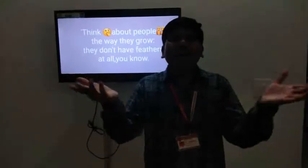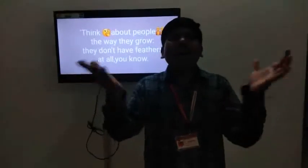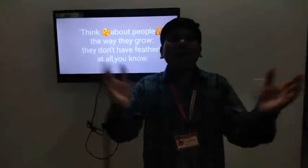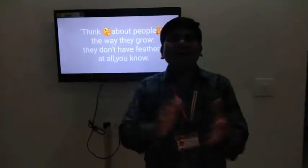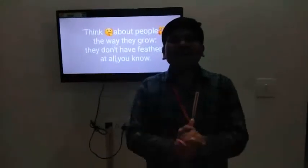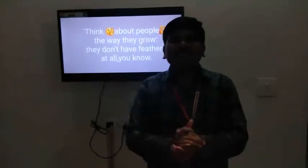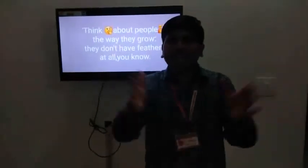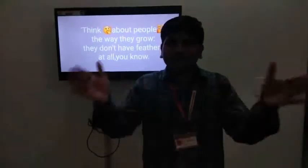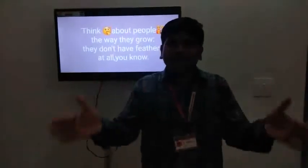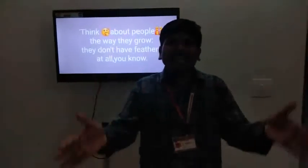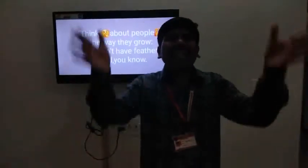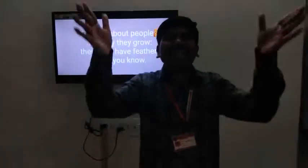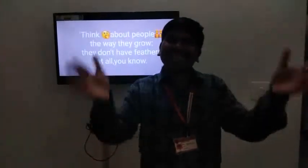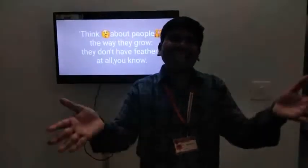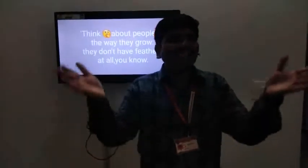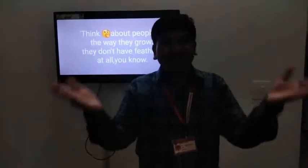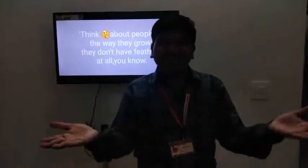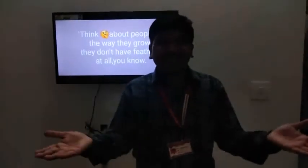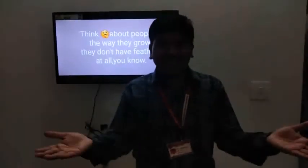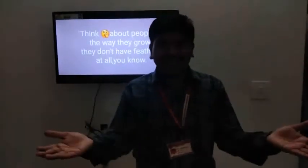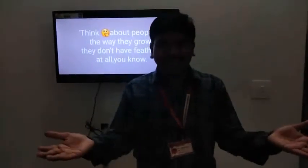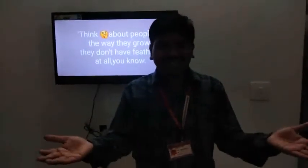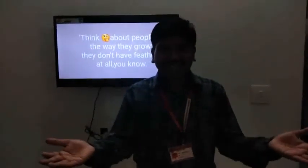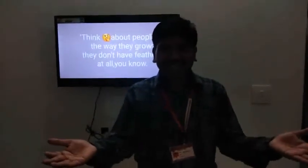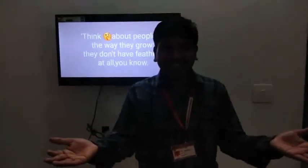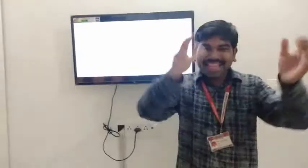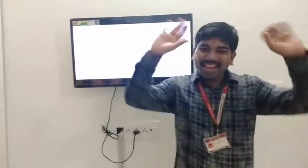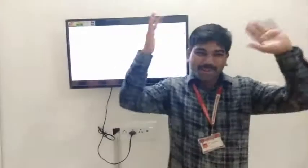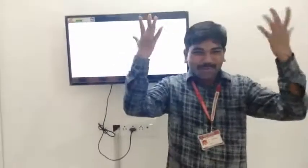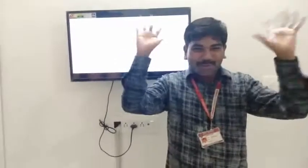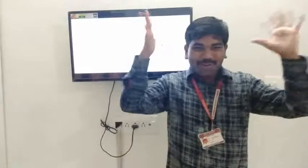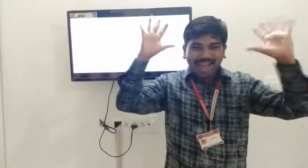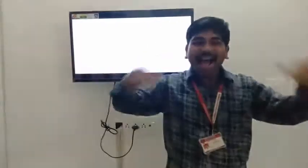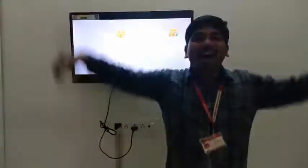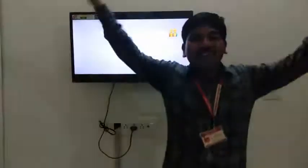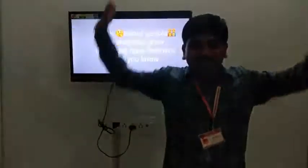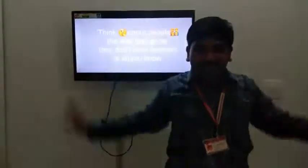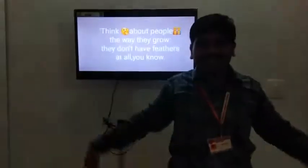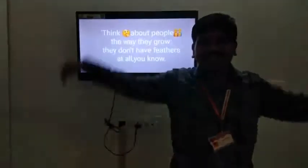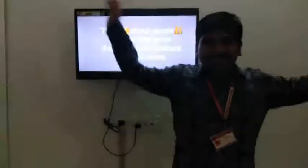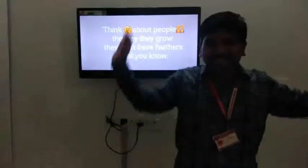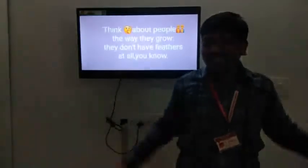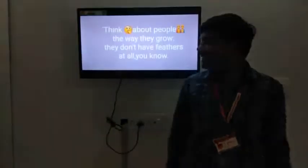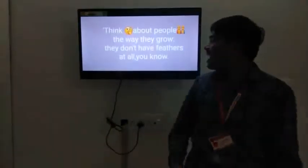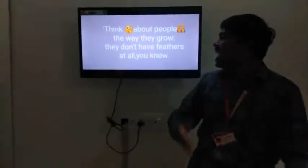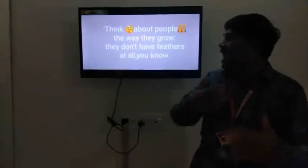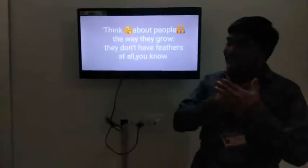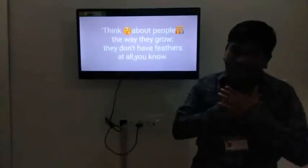the way they grow. They don't have feathers at